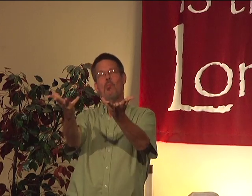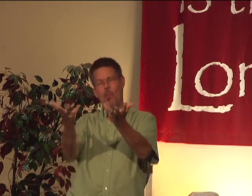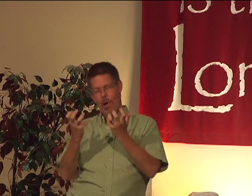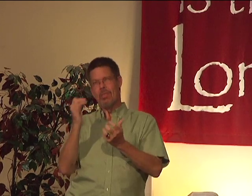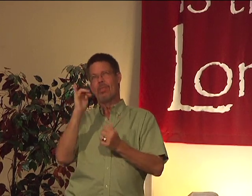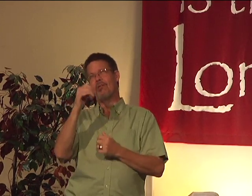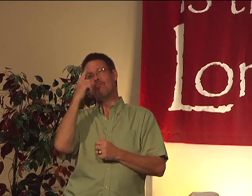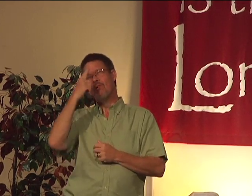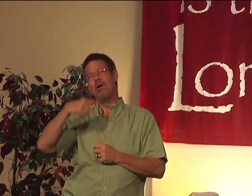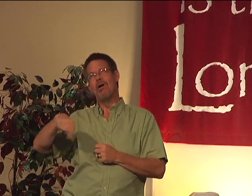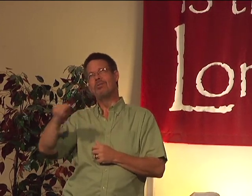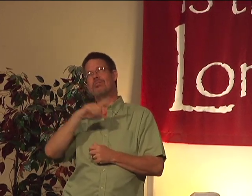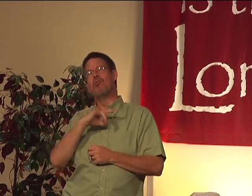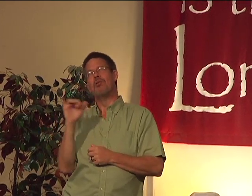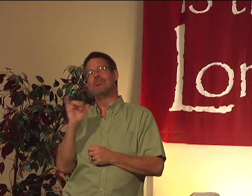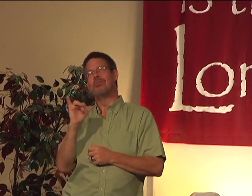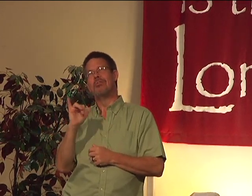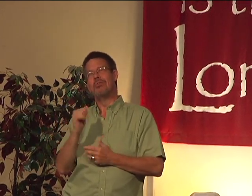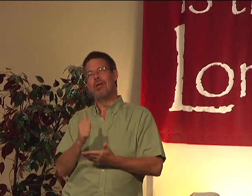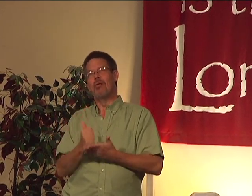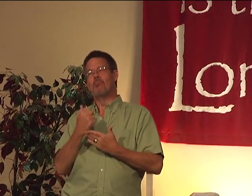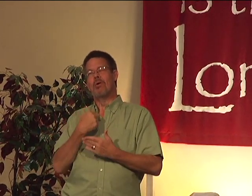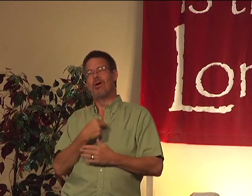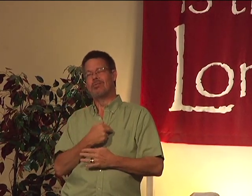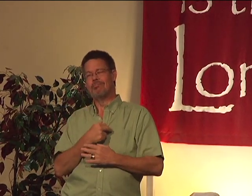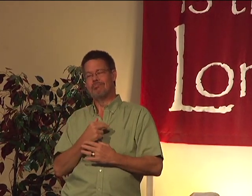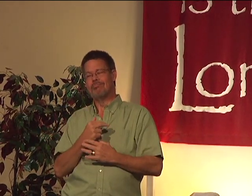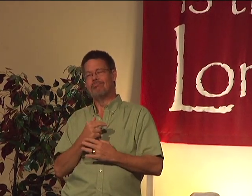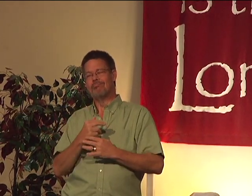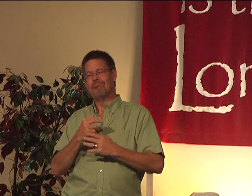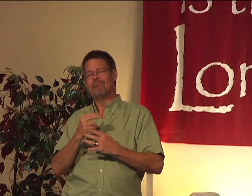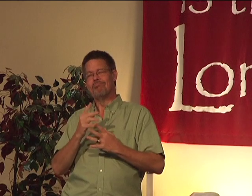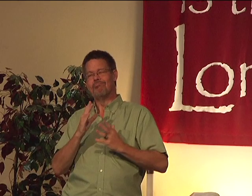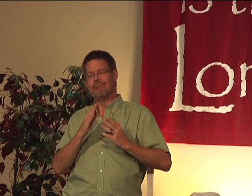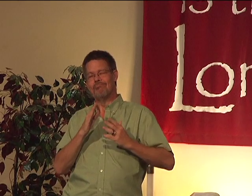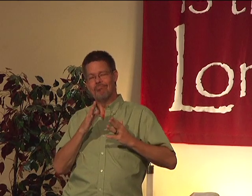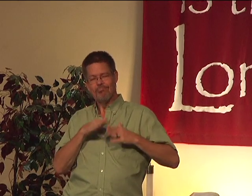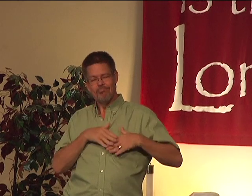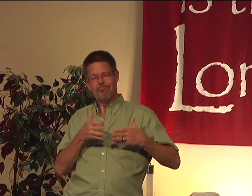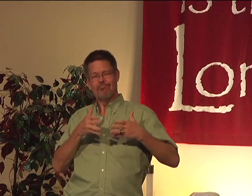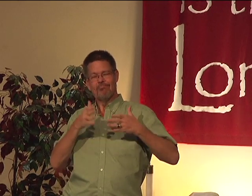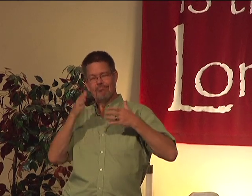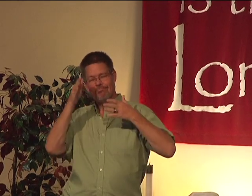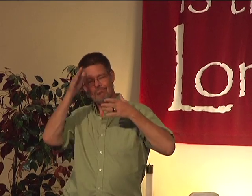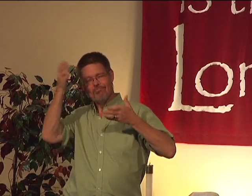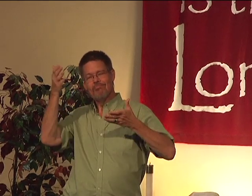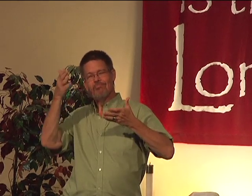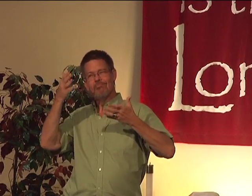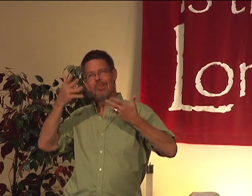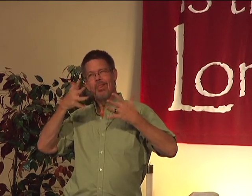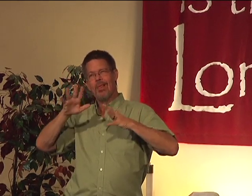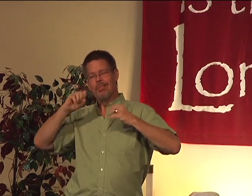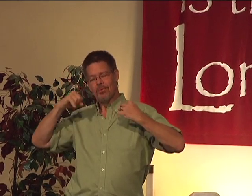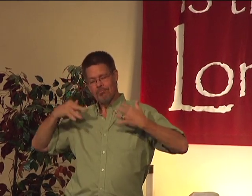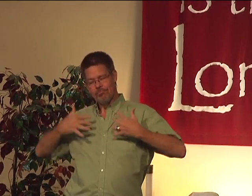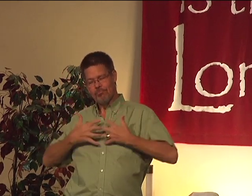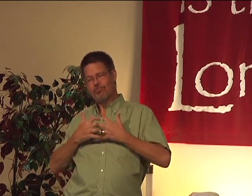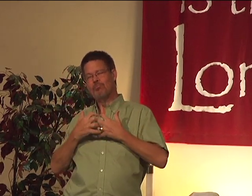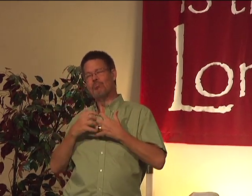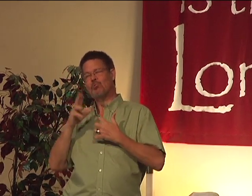in Ephesians, you want that for us too. So help us to open our hearts and our mind and